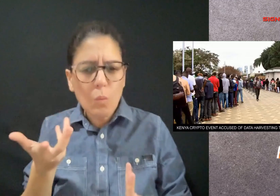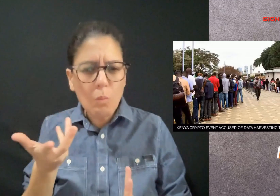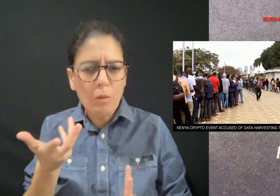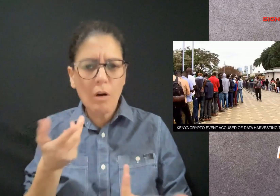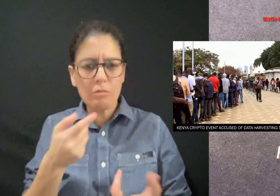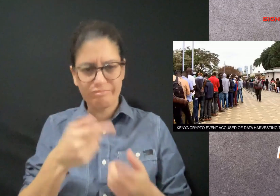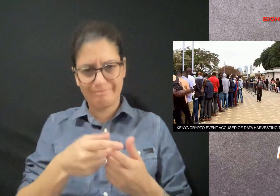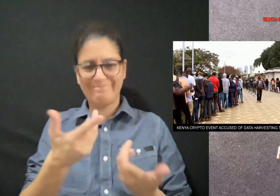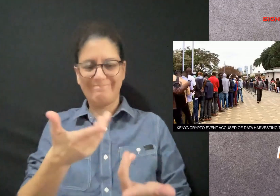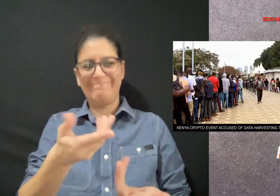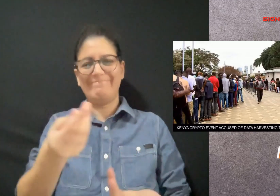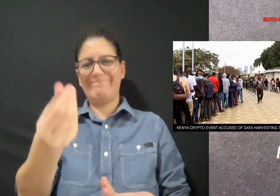for signing up